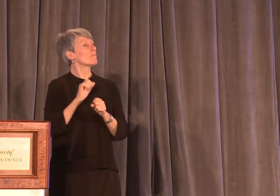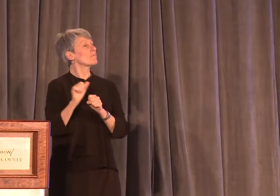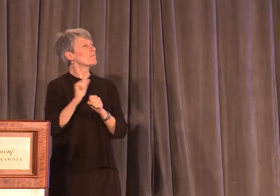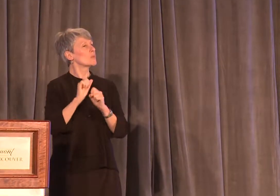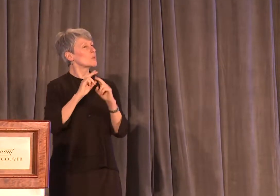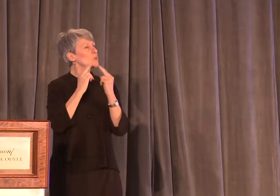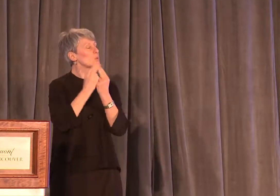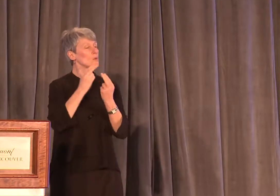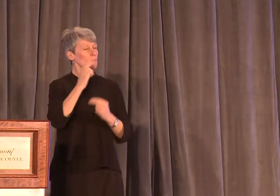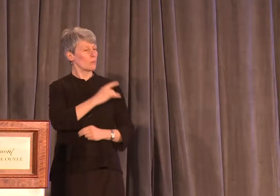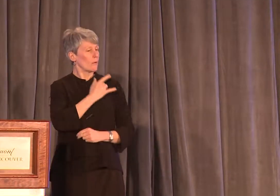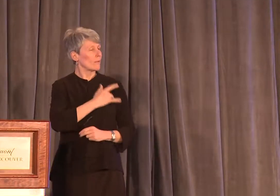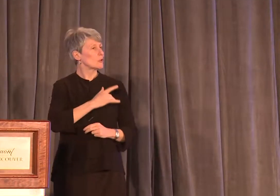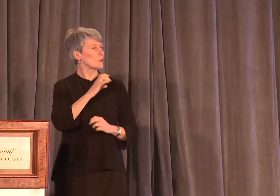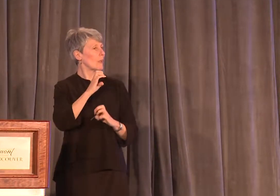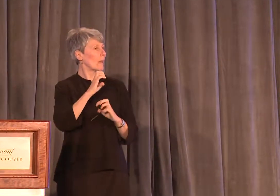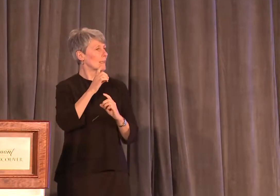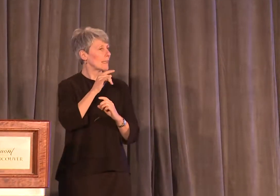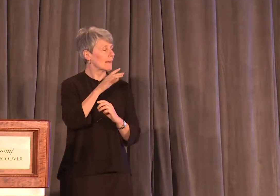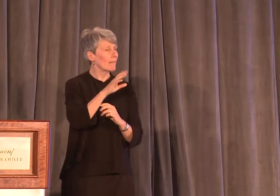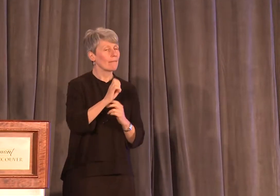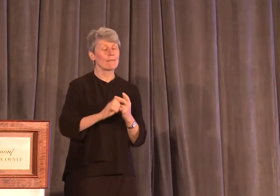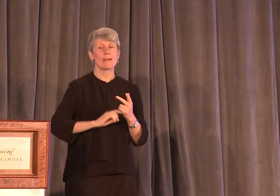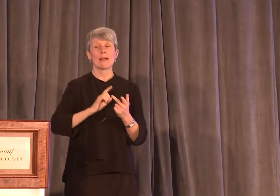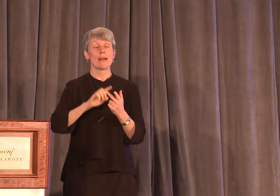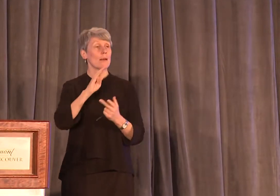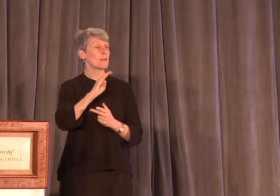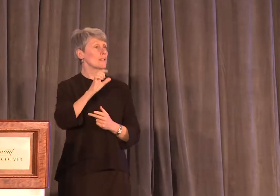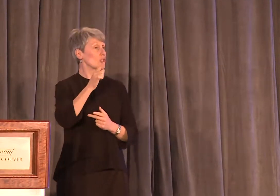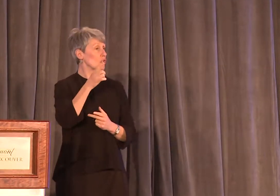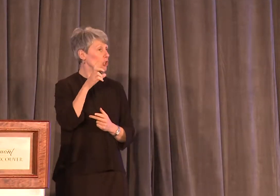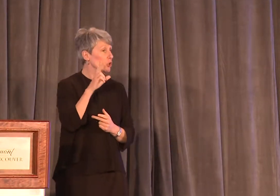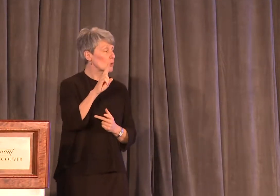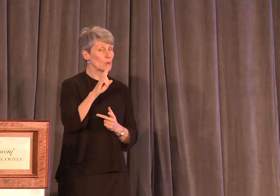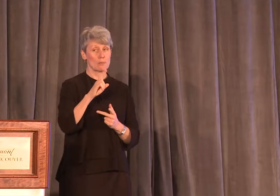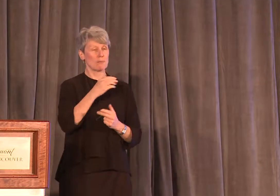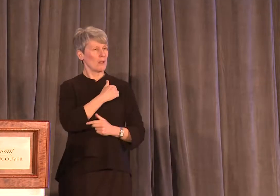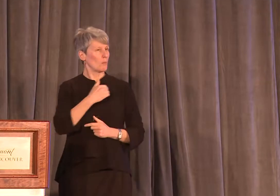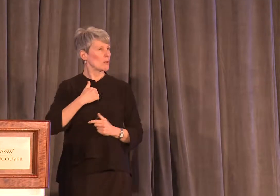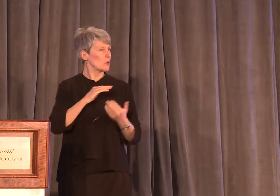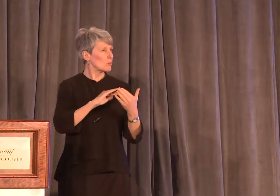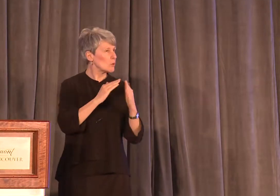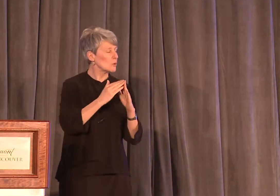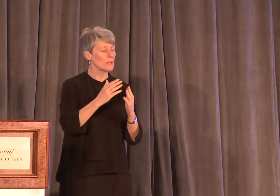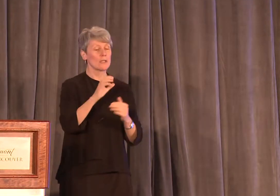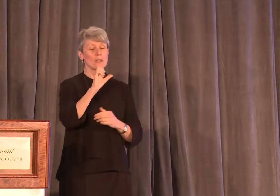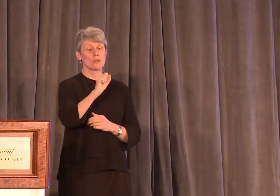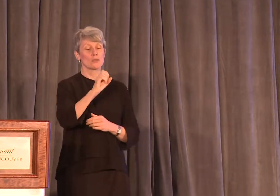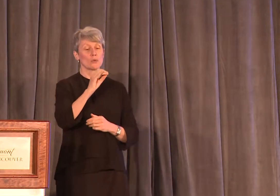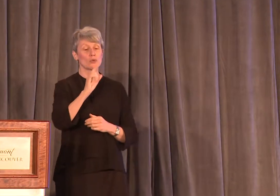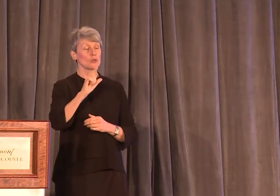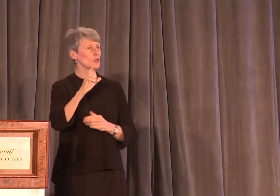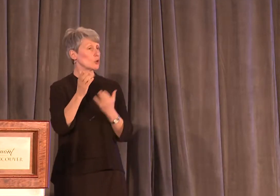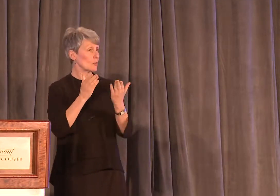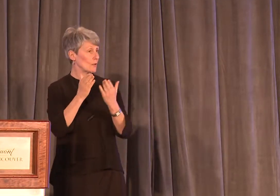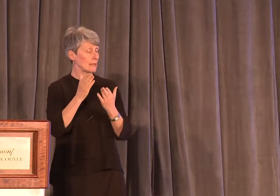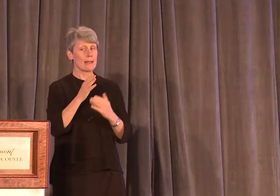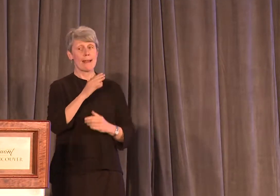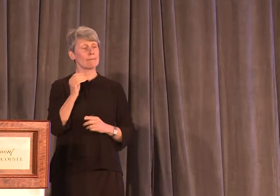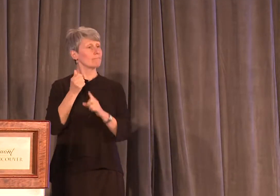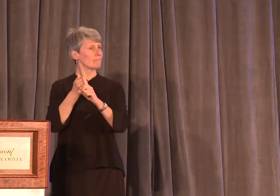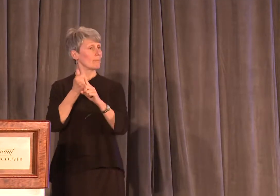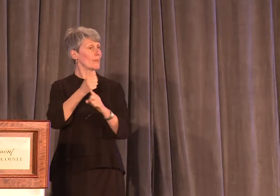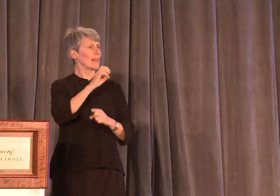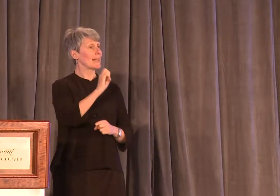executive bargaining committee member, representing BCGEU members in the community social services sector. Stephanie is an early childhood